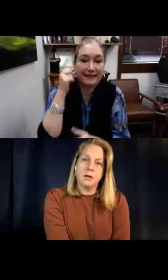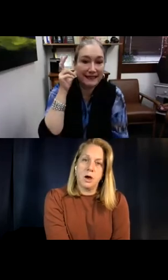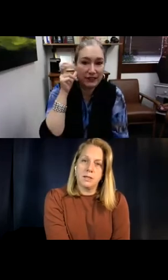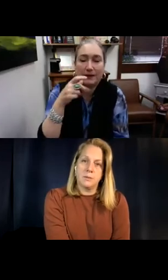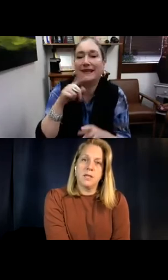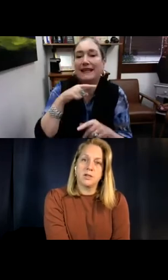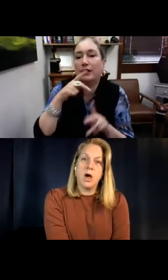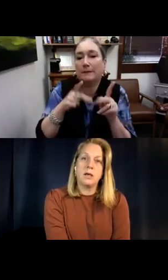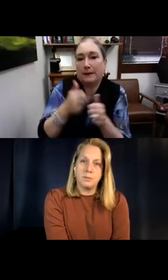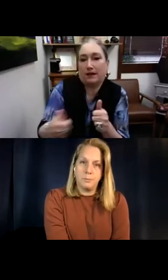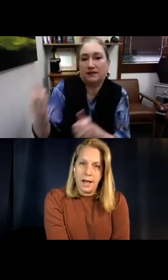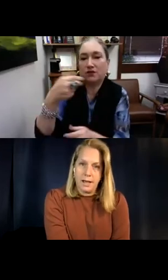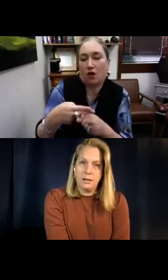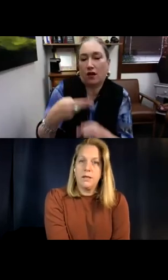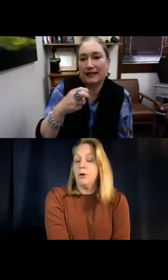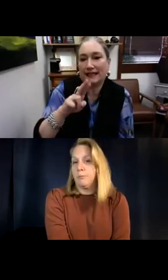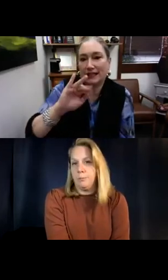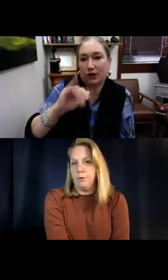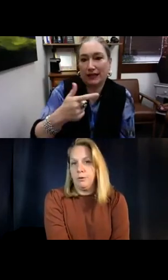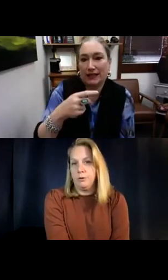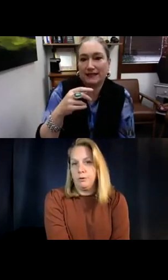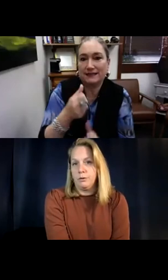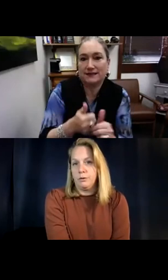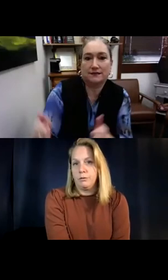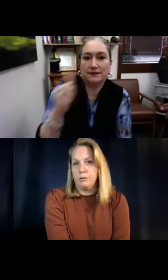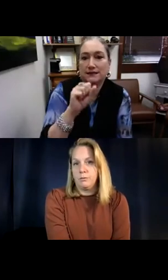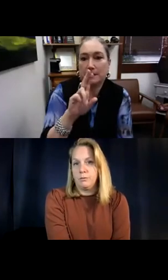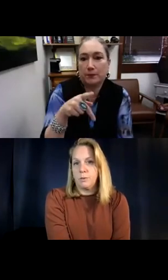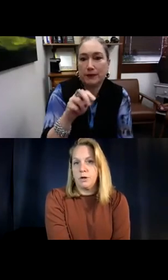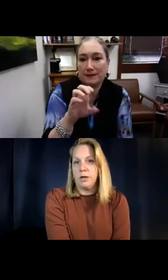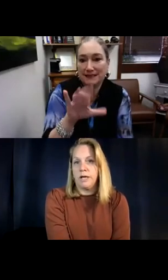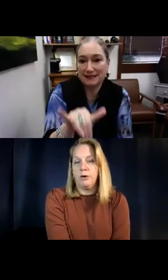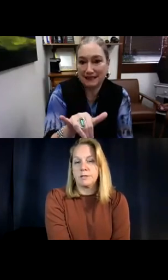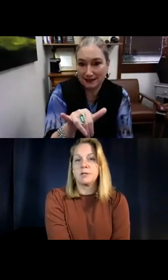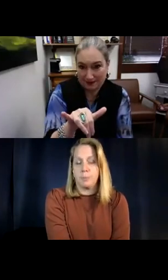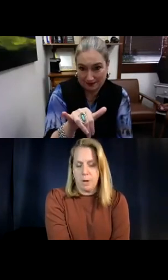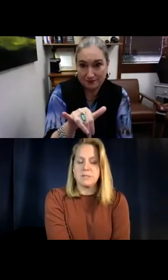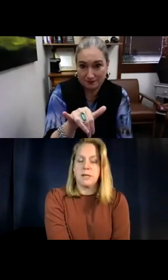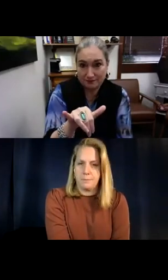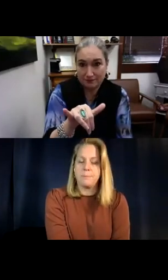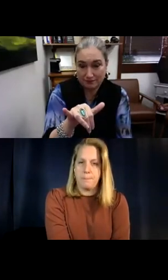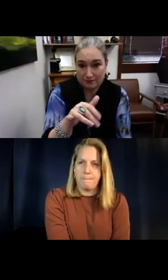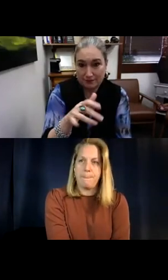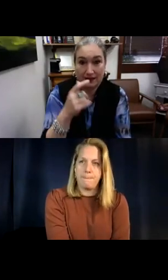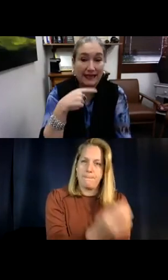Systematic audism is caused by hearing people, which we call hearing supremacy.